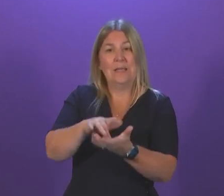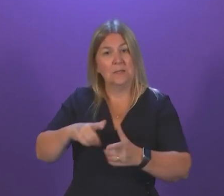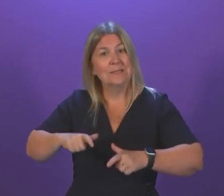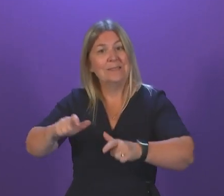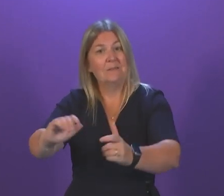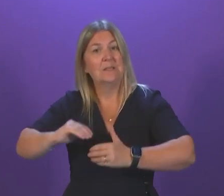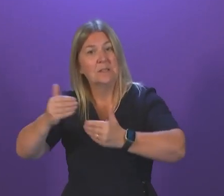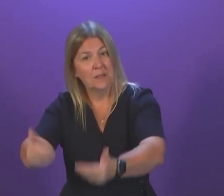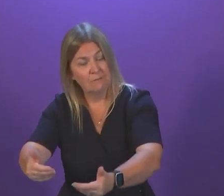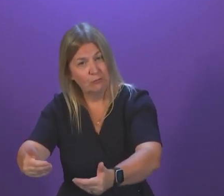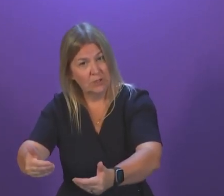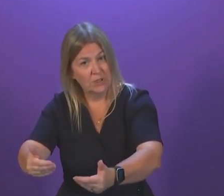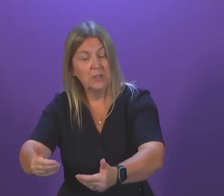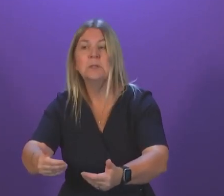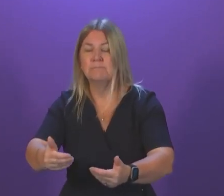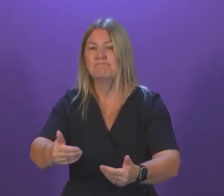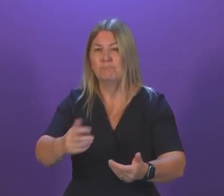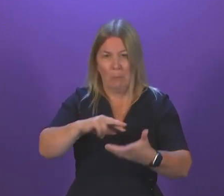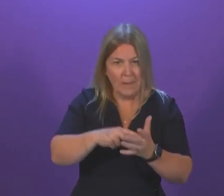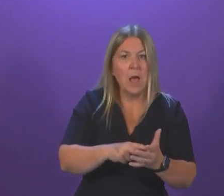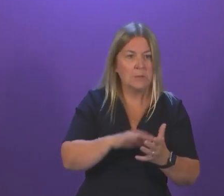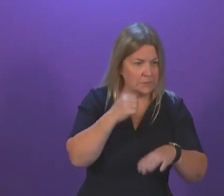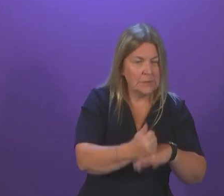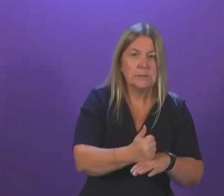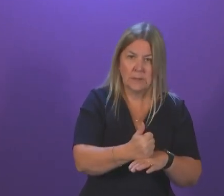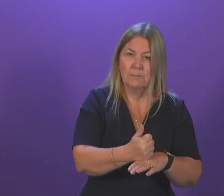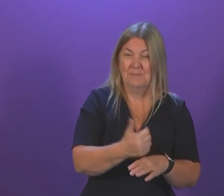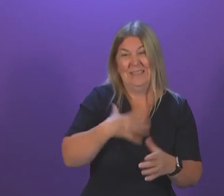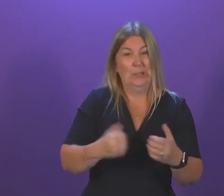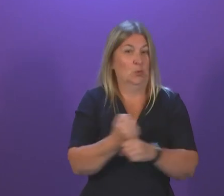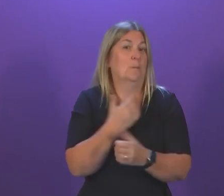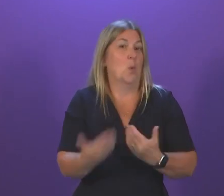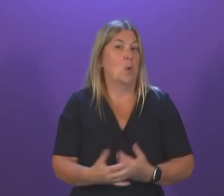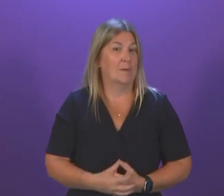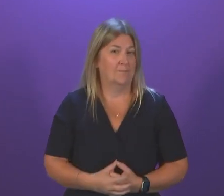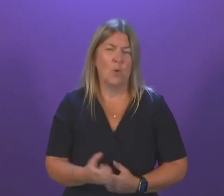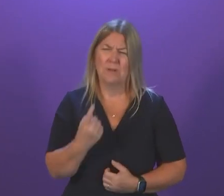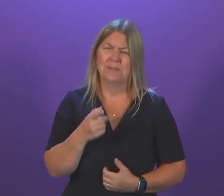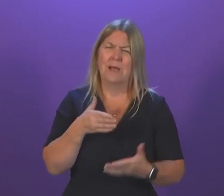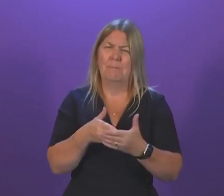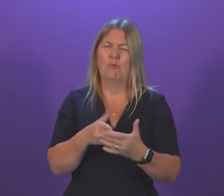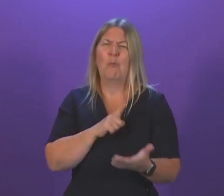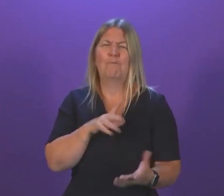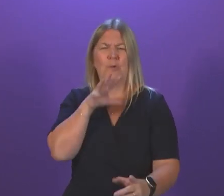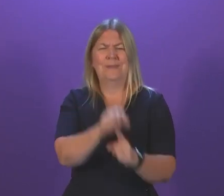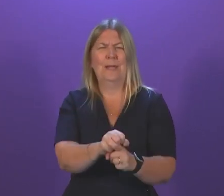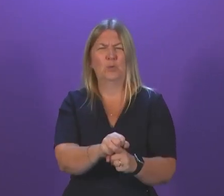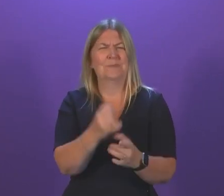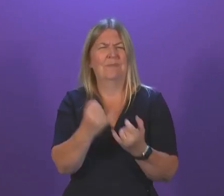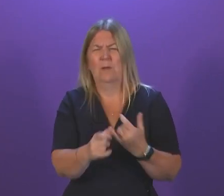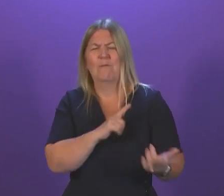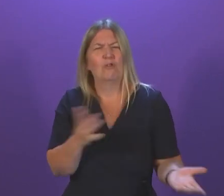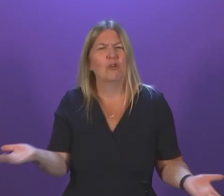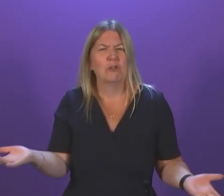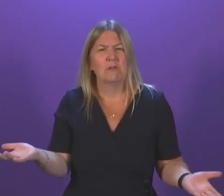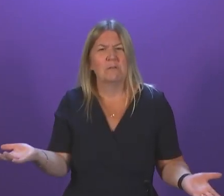the pelvic pain pathway is an important part of that, but also doing more to understand what some of the barriers to diagnosis are, particularly in